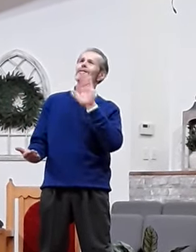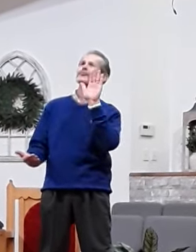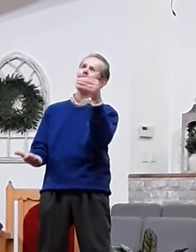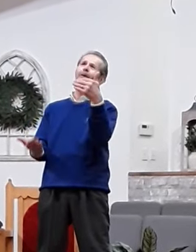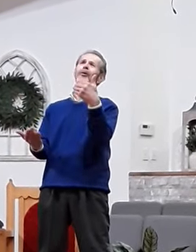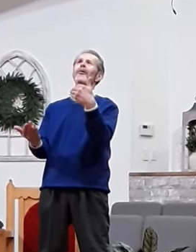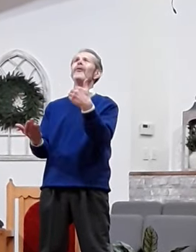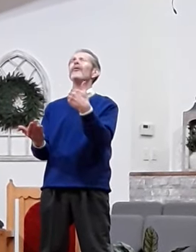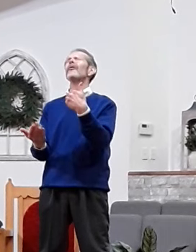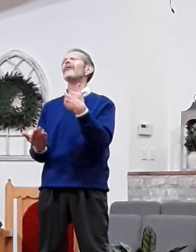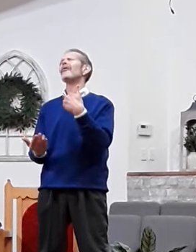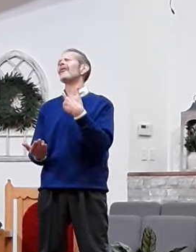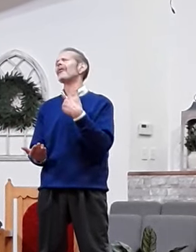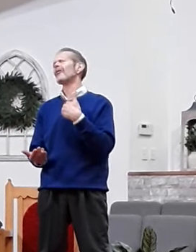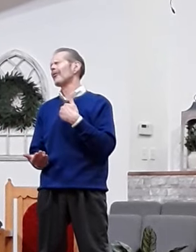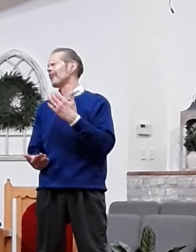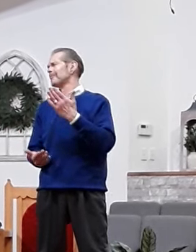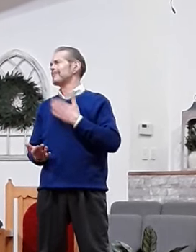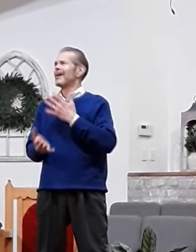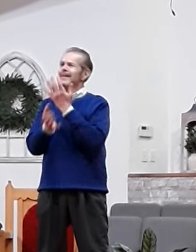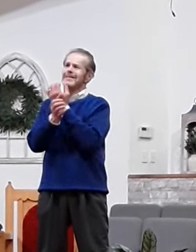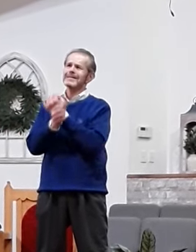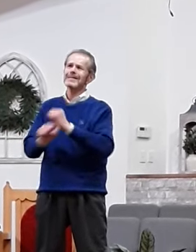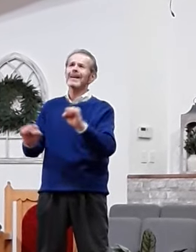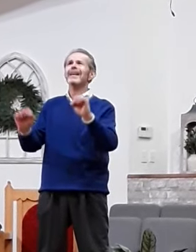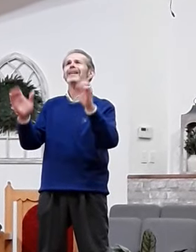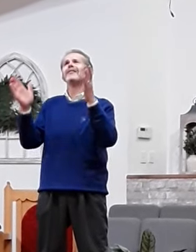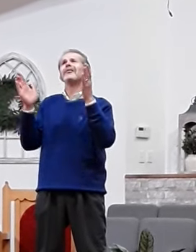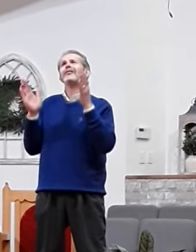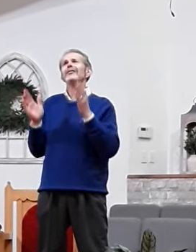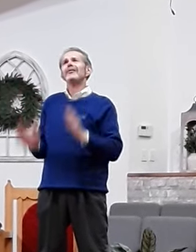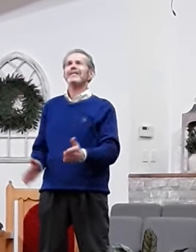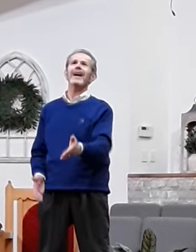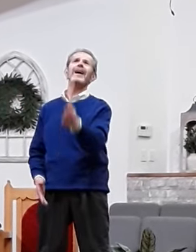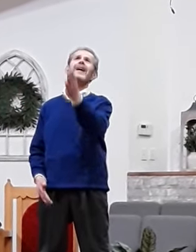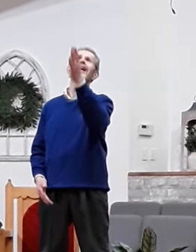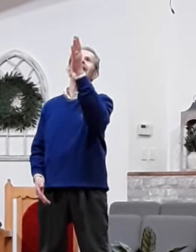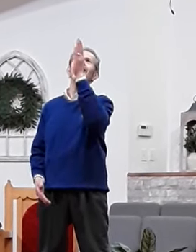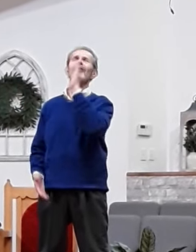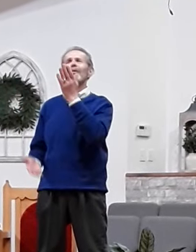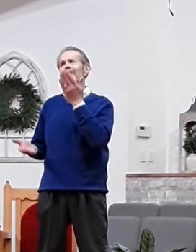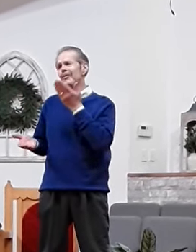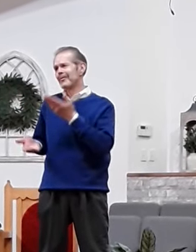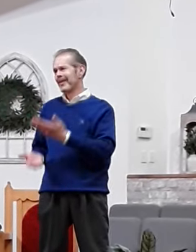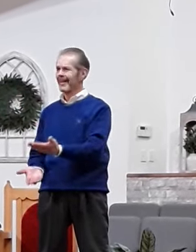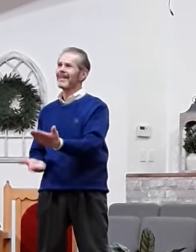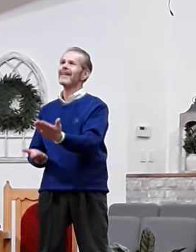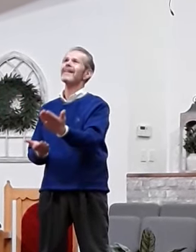soul, my Savior God to me,